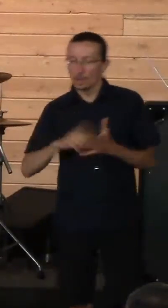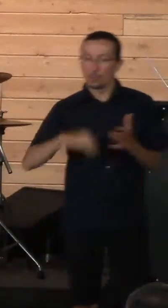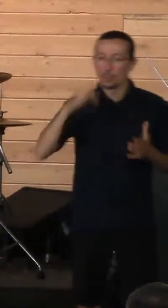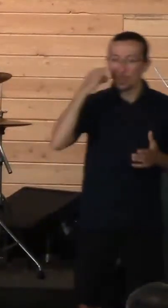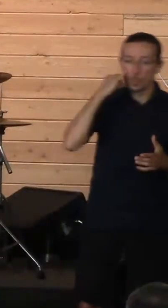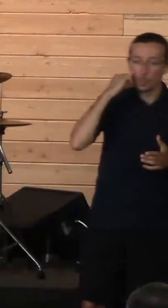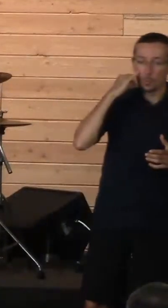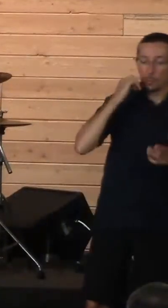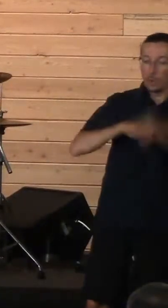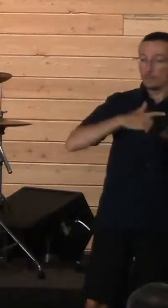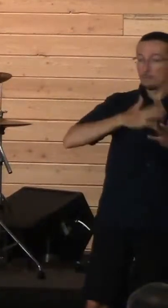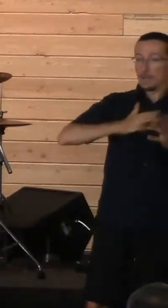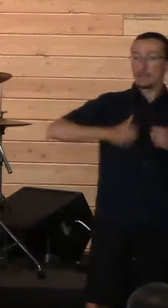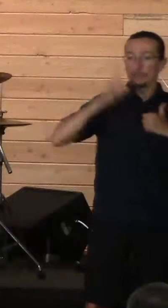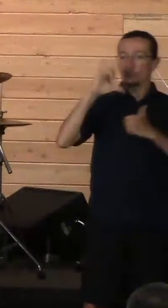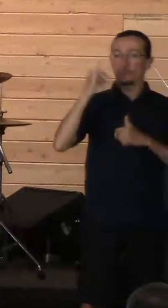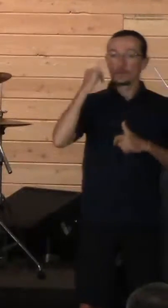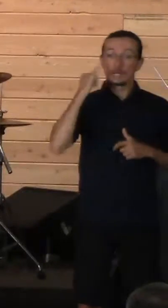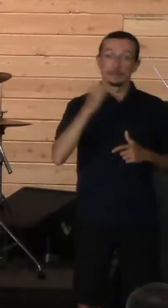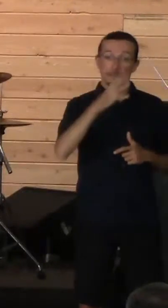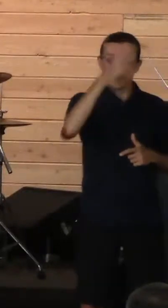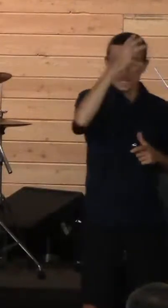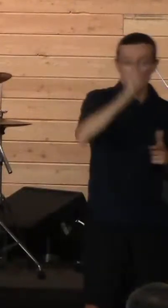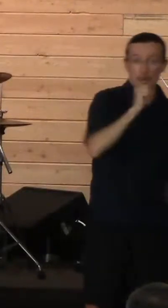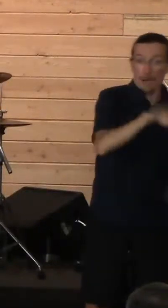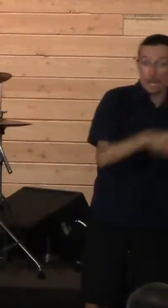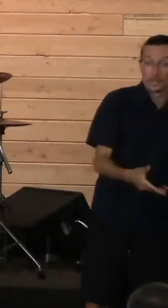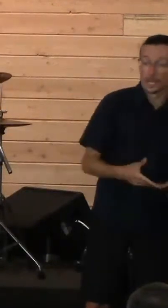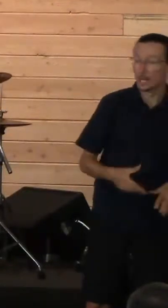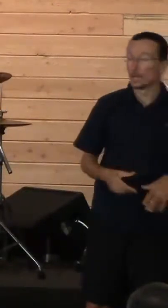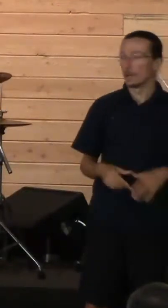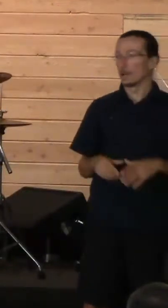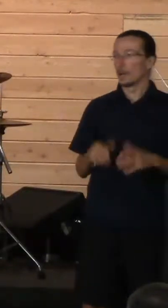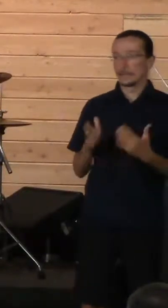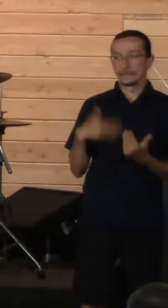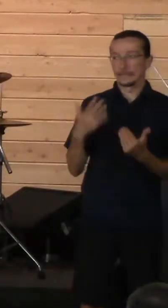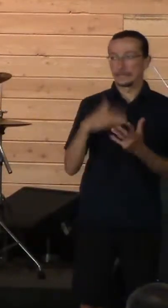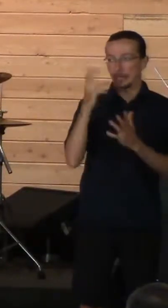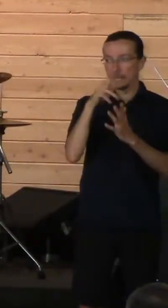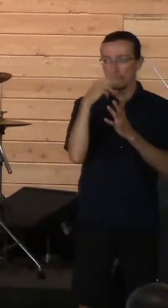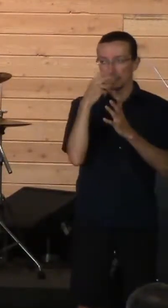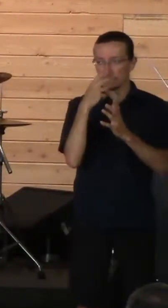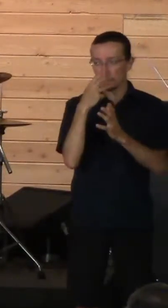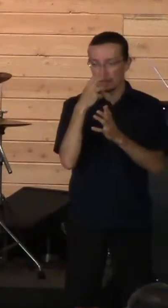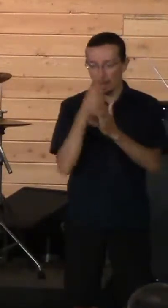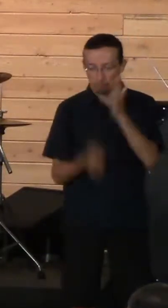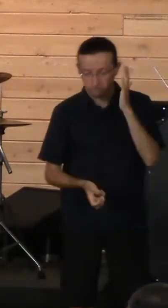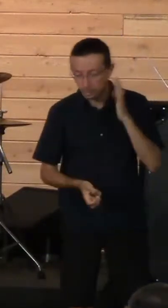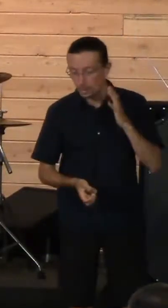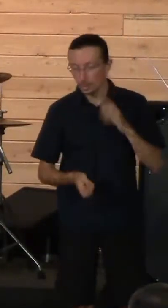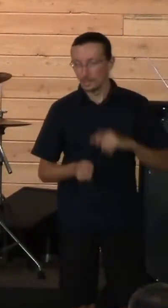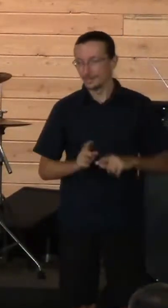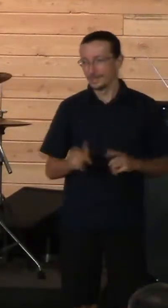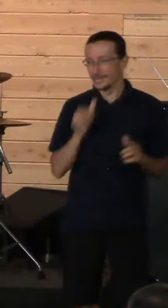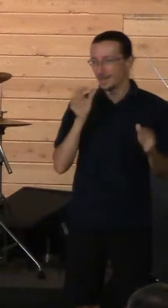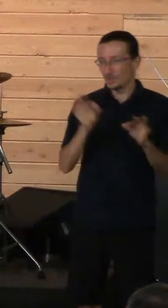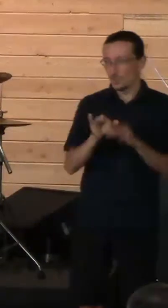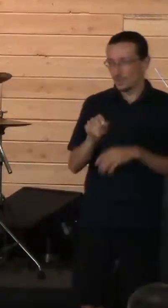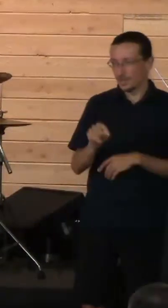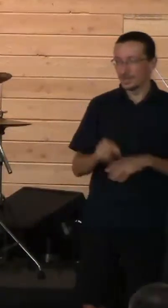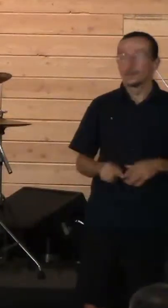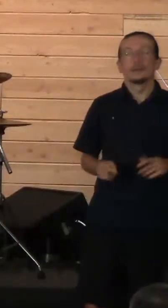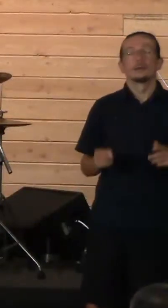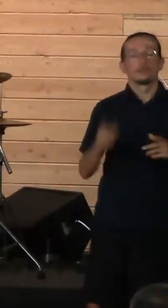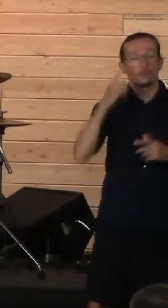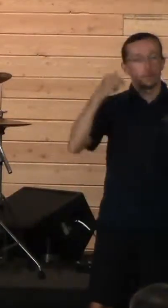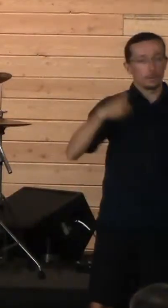that's a place to get lost in and it's, you know, I've gotten lost in it and it's not worth getting lost in. And so ultimately for